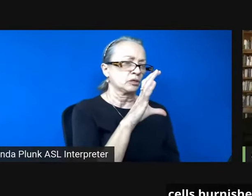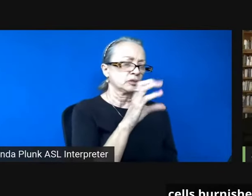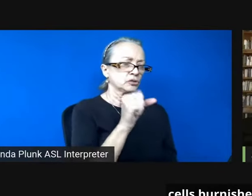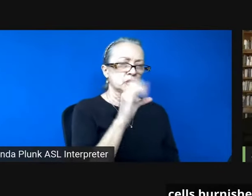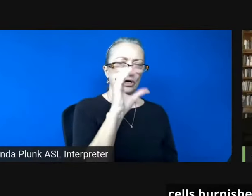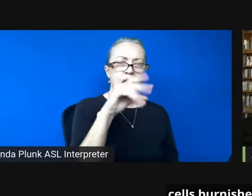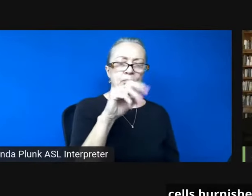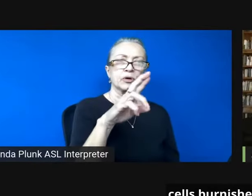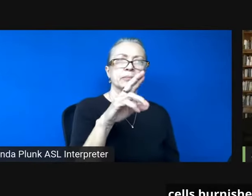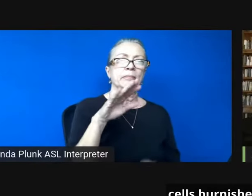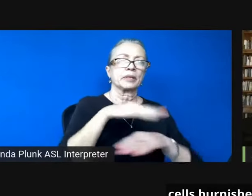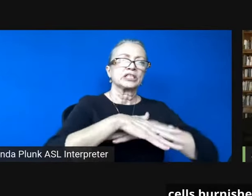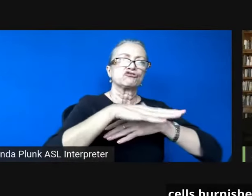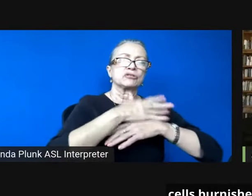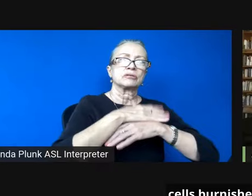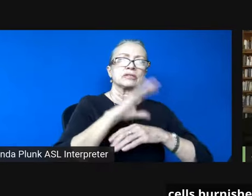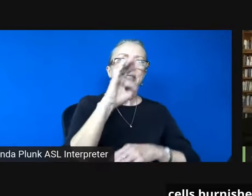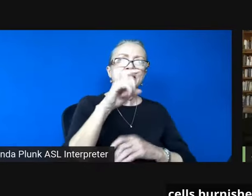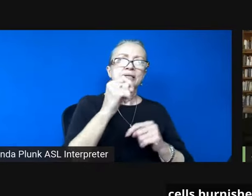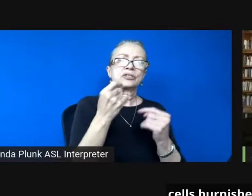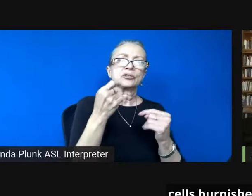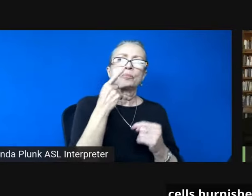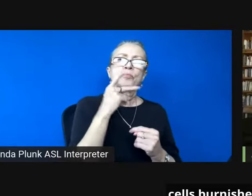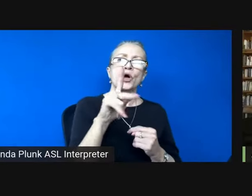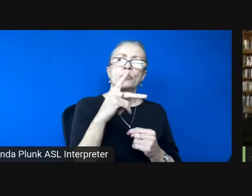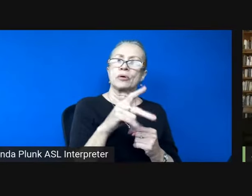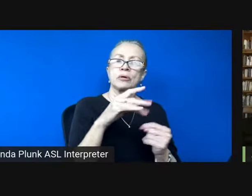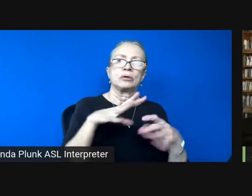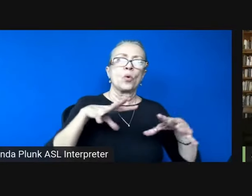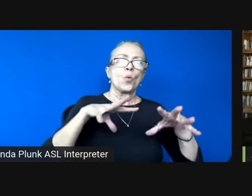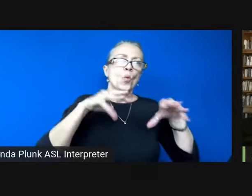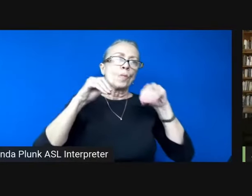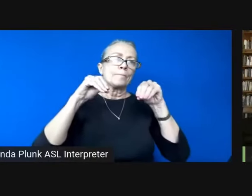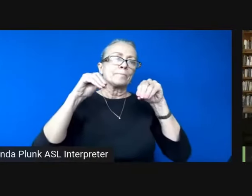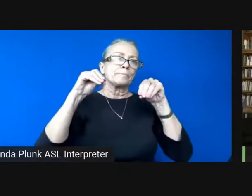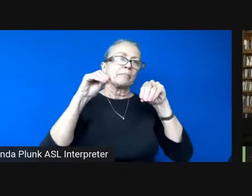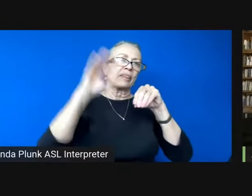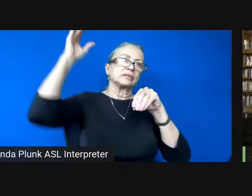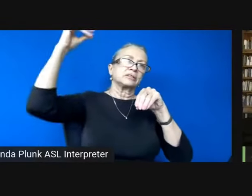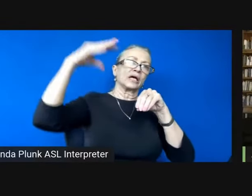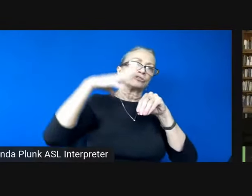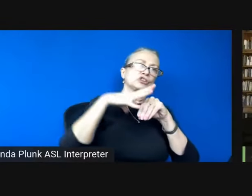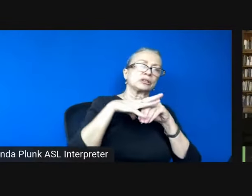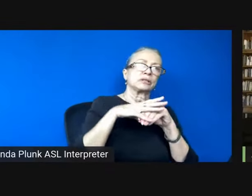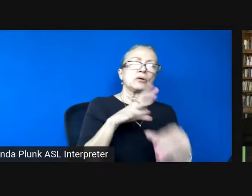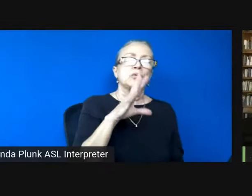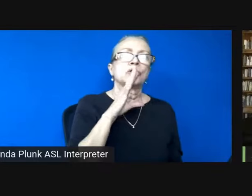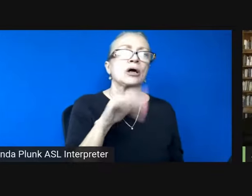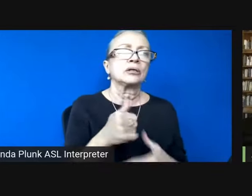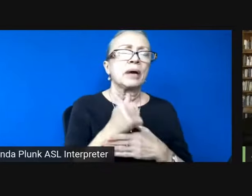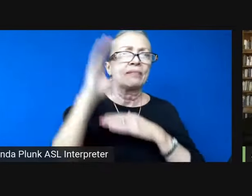burnished purple soaking up sunshine and talked about the dawn redwood how the